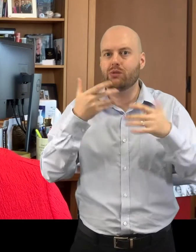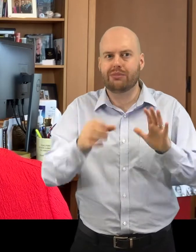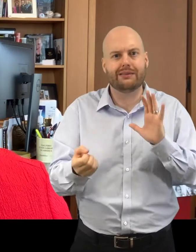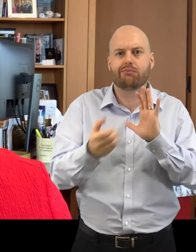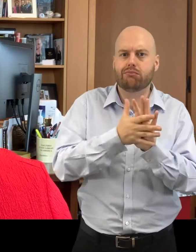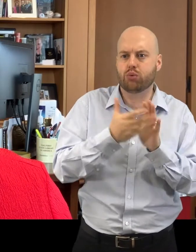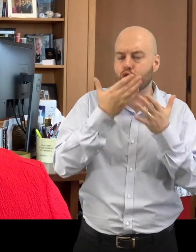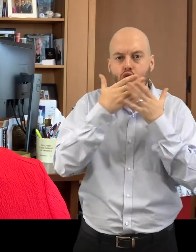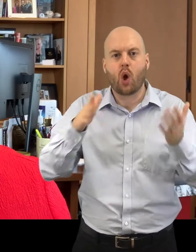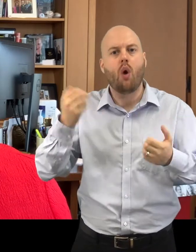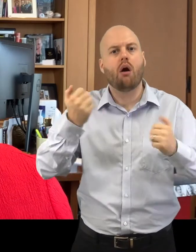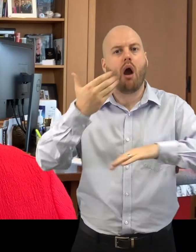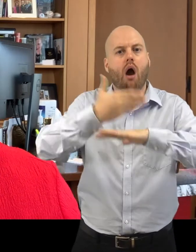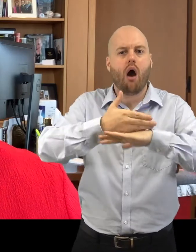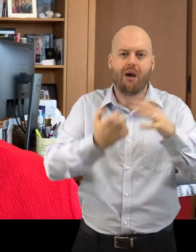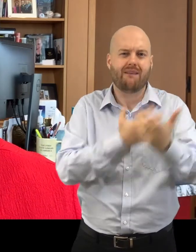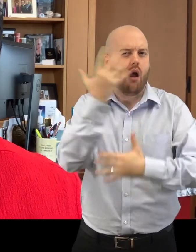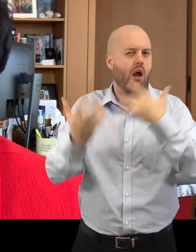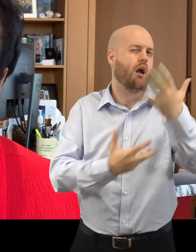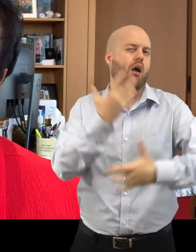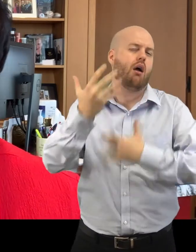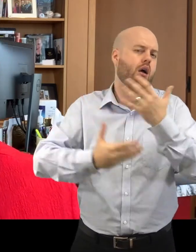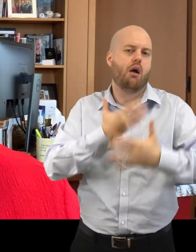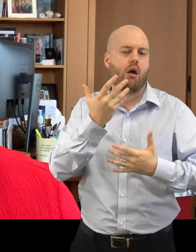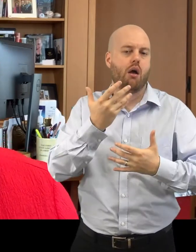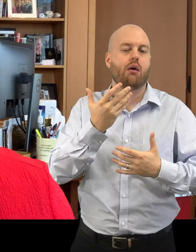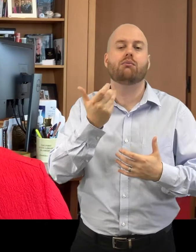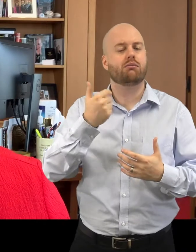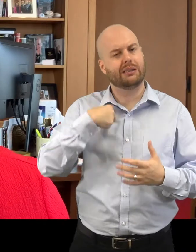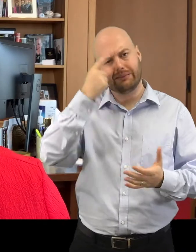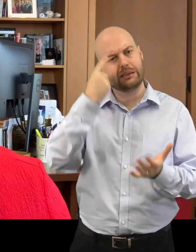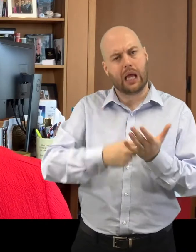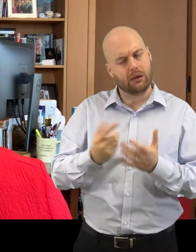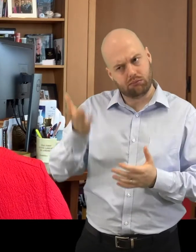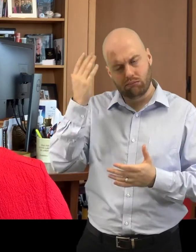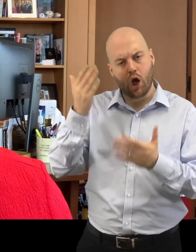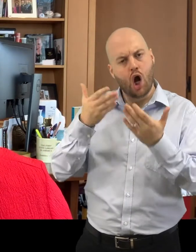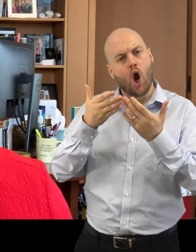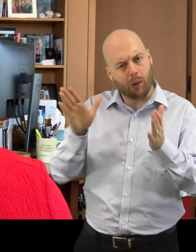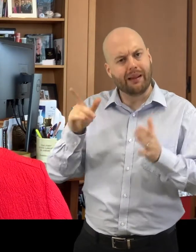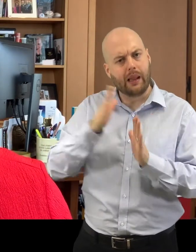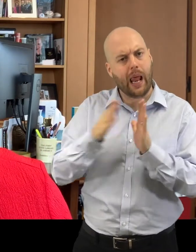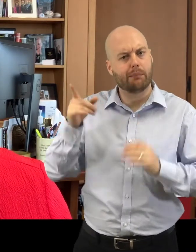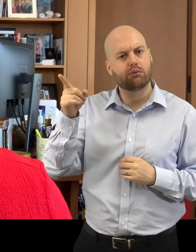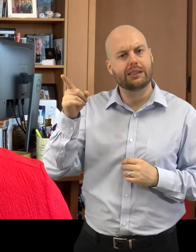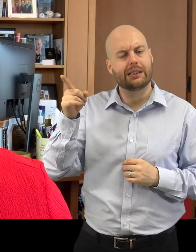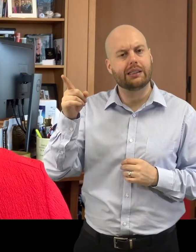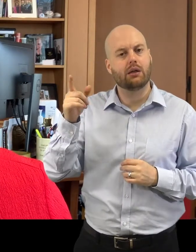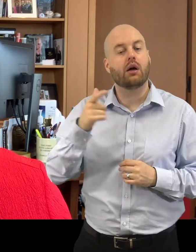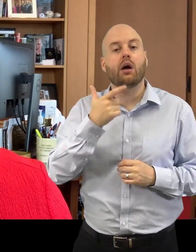from that facility when we opened up that library. And there were people from the